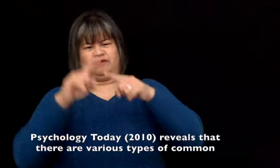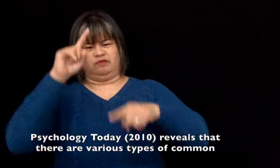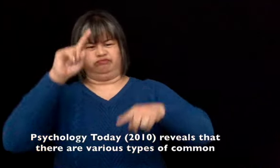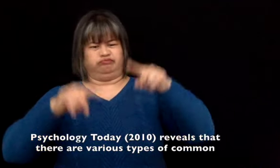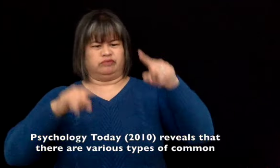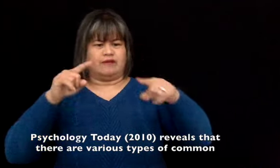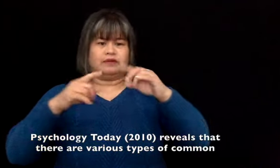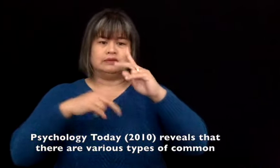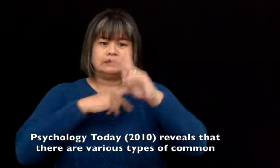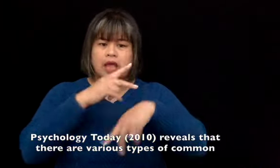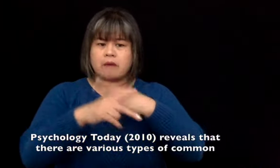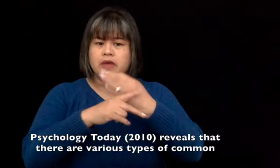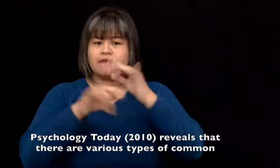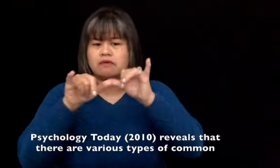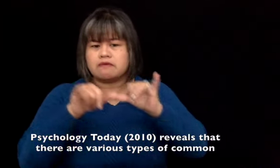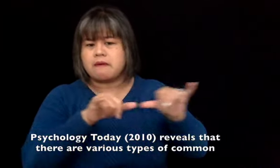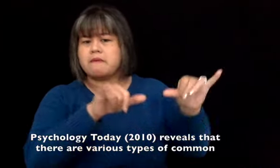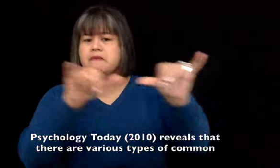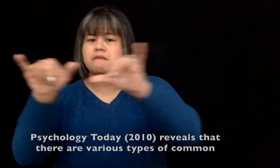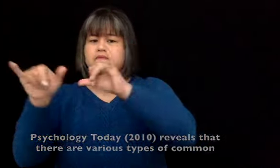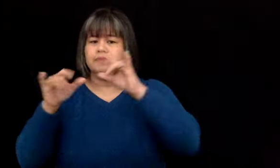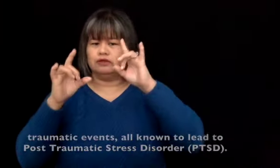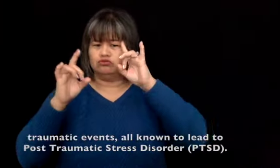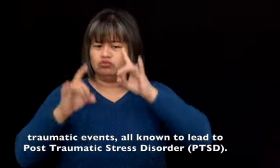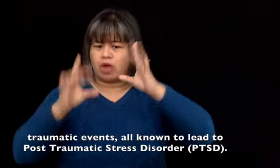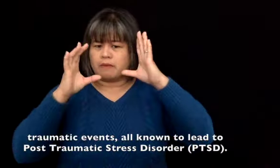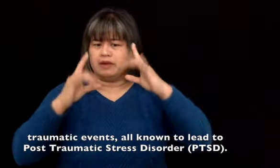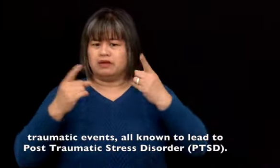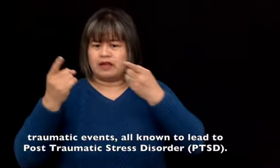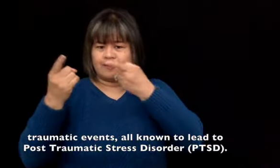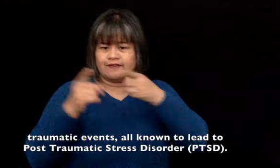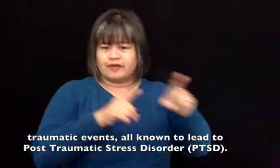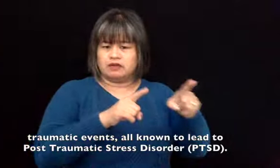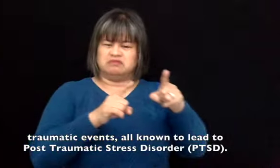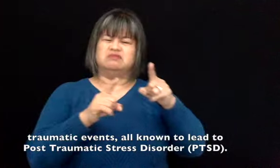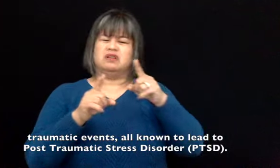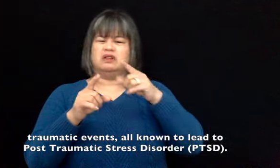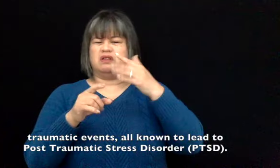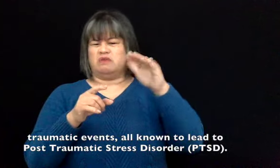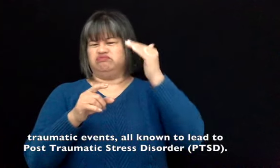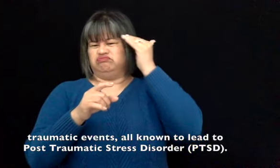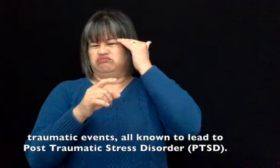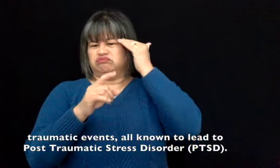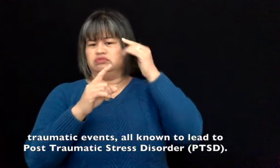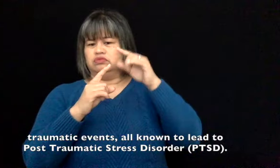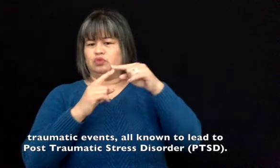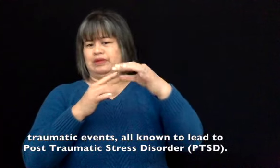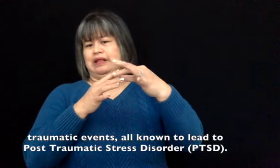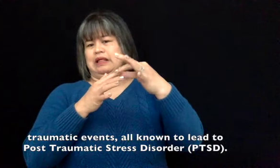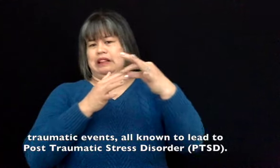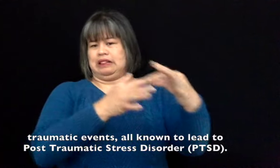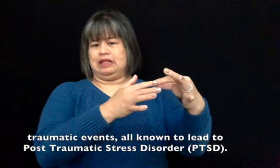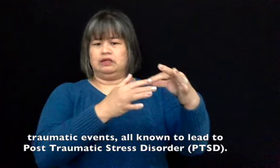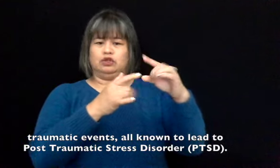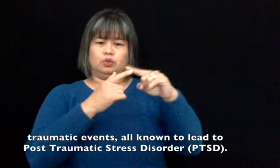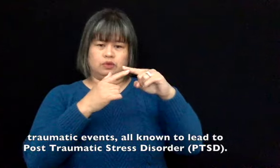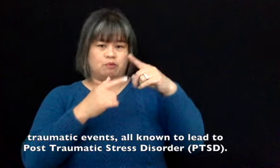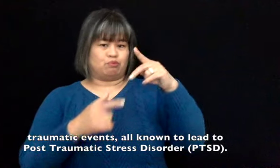common traumatic events all known to lead to post-traumatic stress